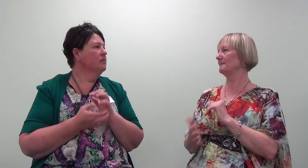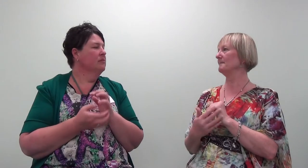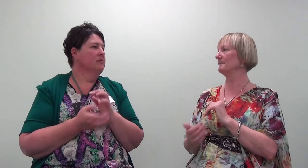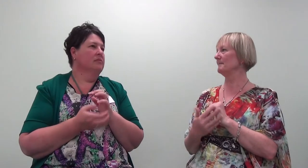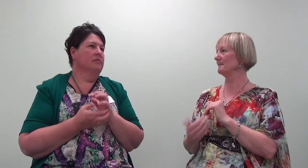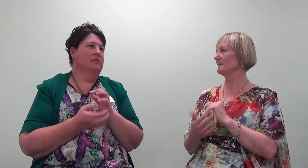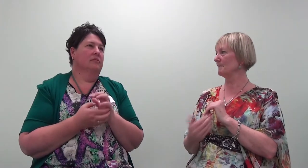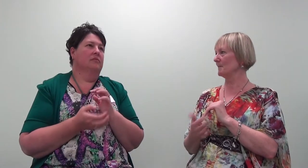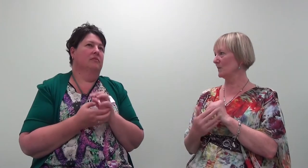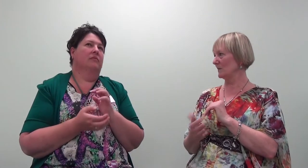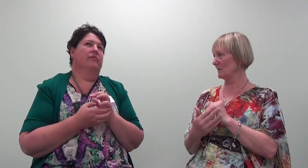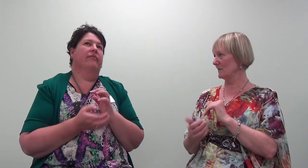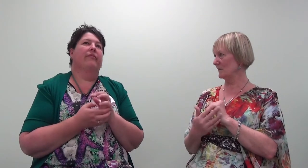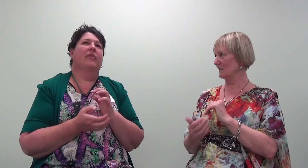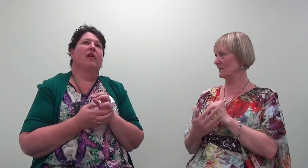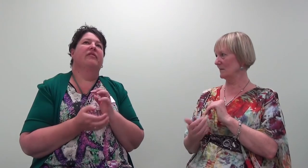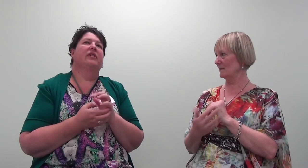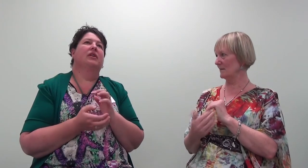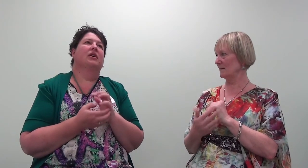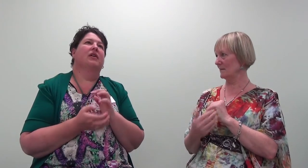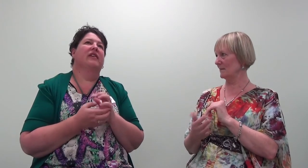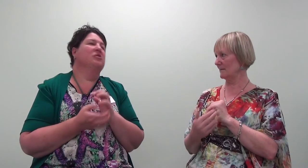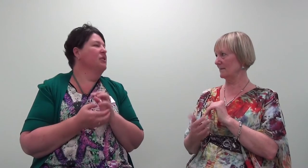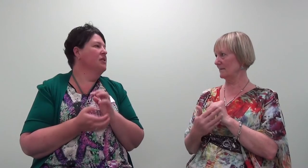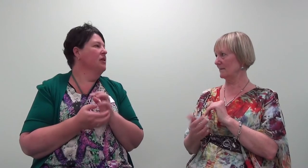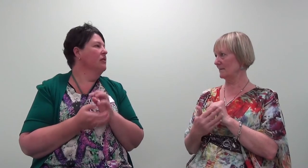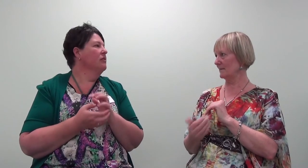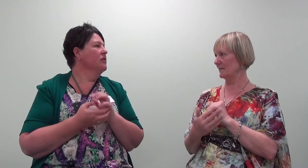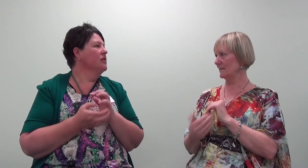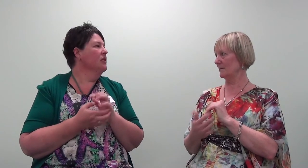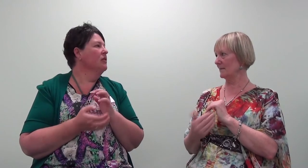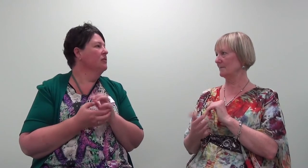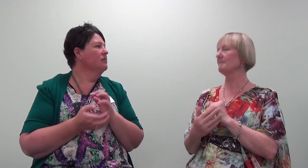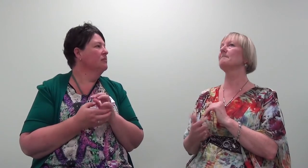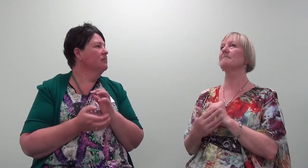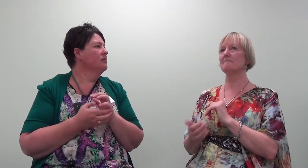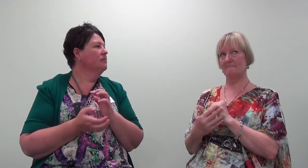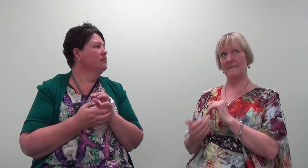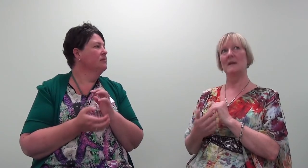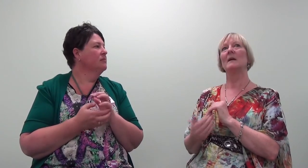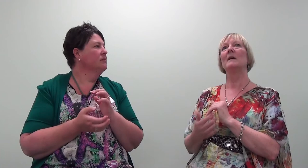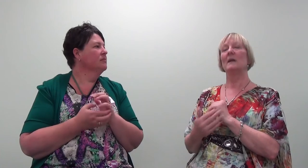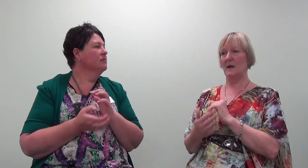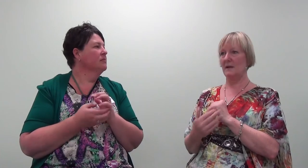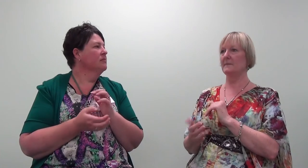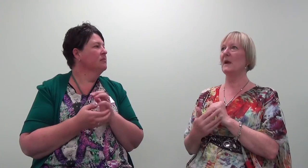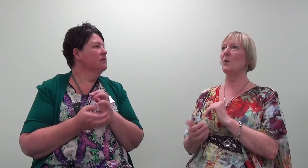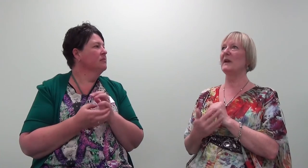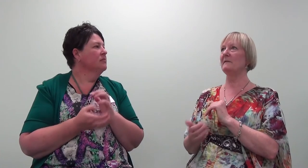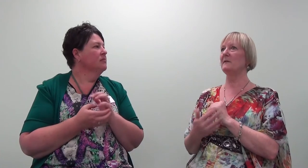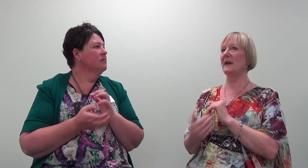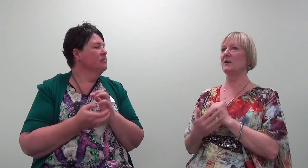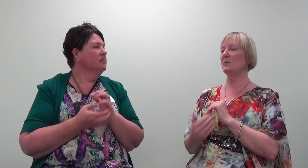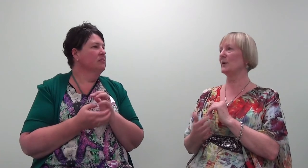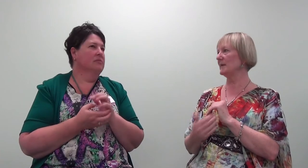-hmm. I feel like I've had to be secret for so long. Mm-hmm. Okay. And where do you feel that in your body?